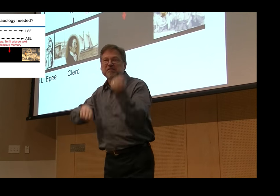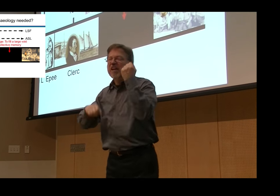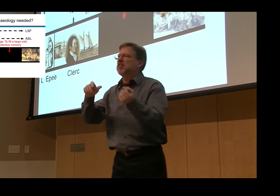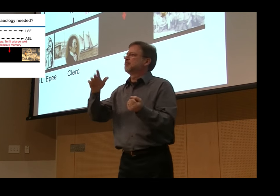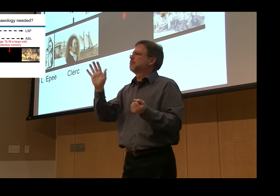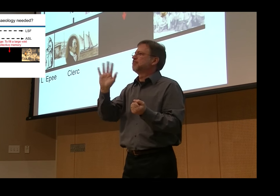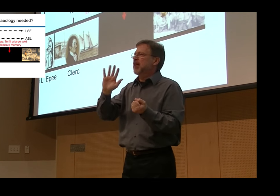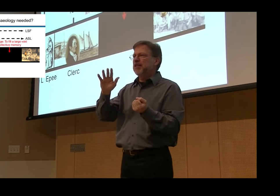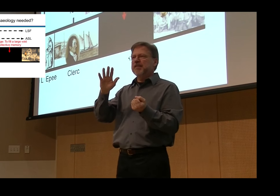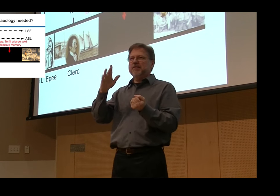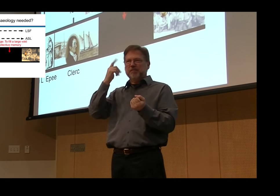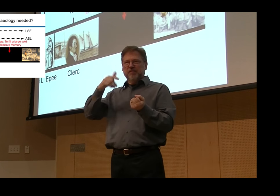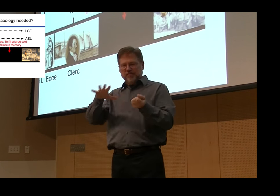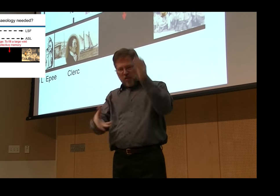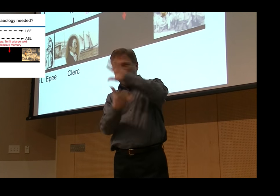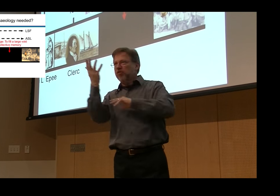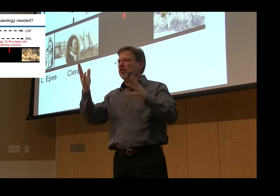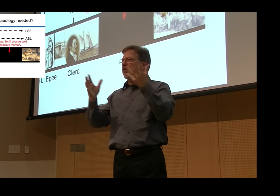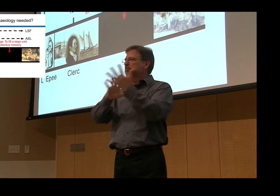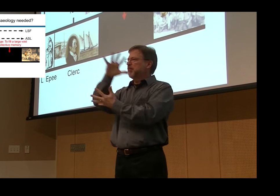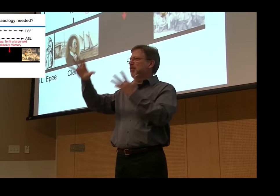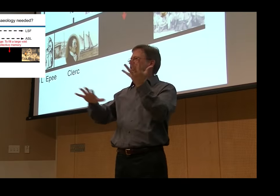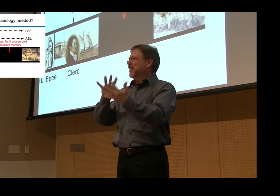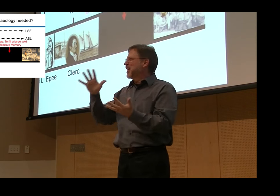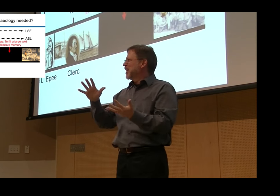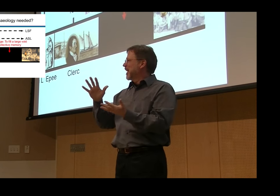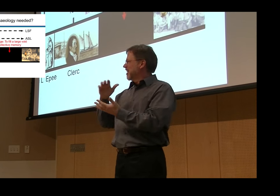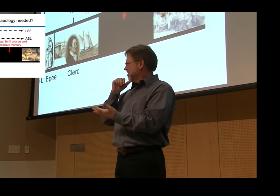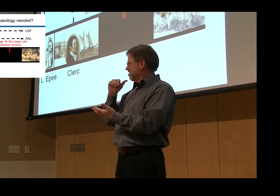The term archaeology was not a physical dig for us